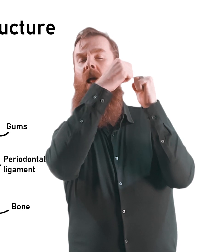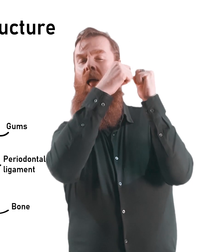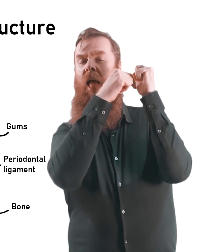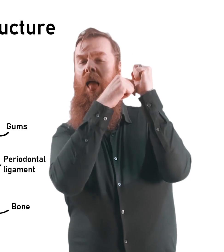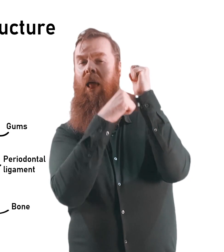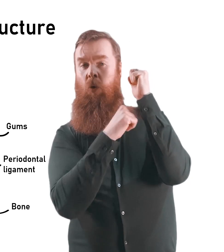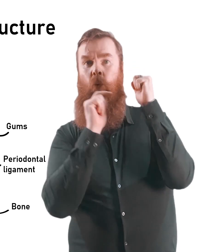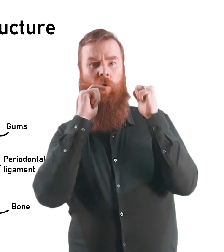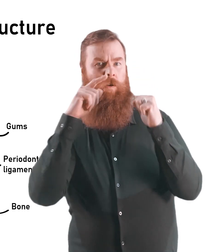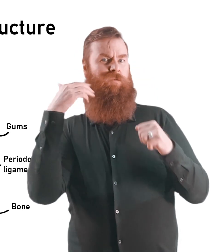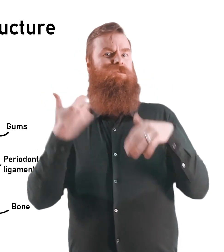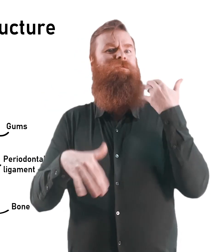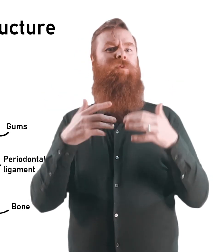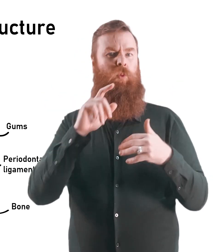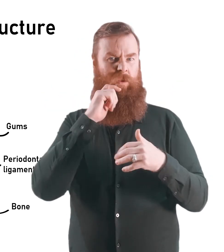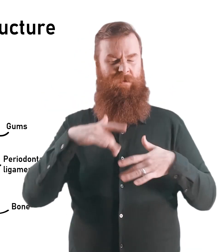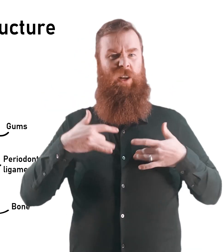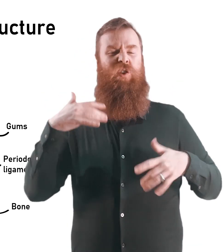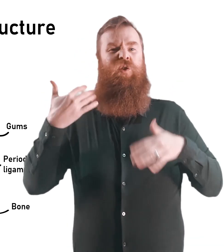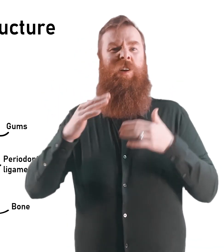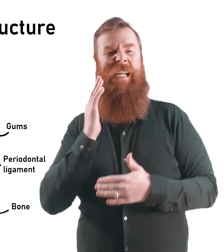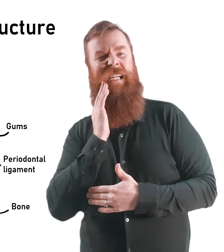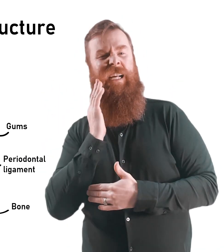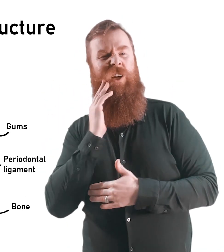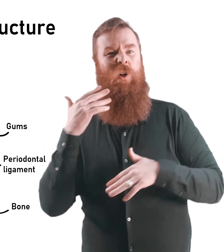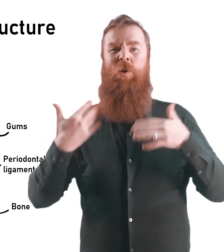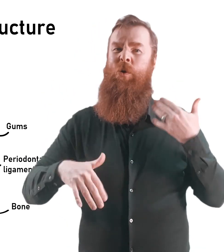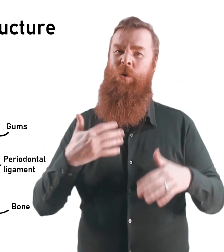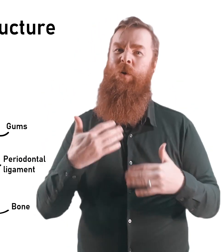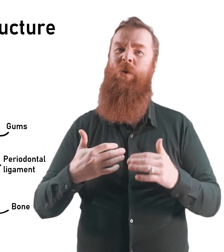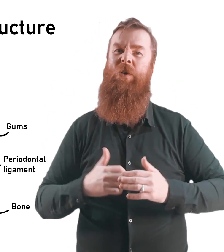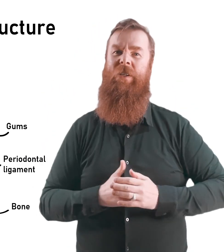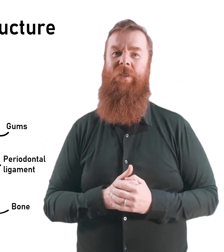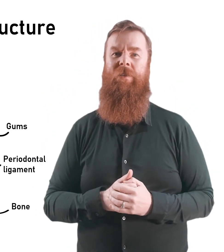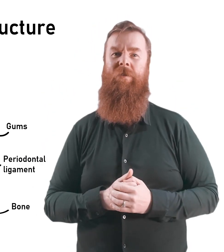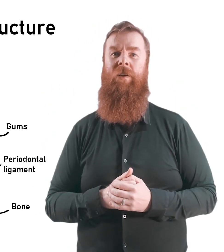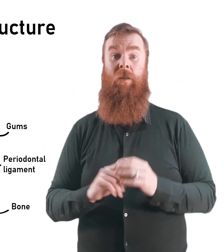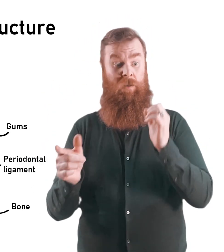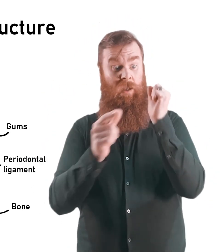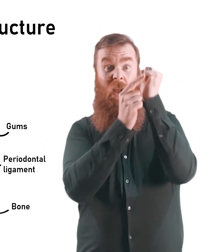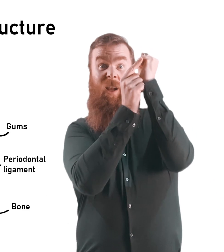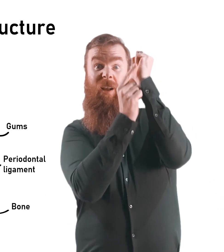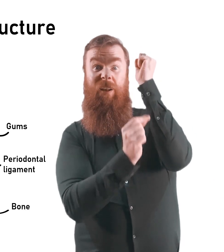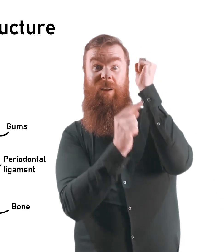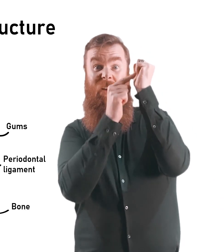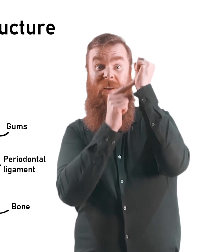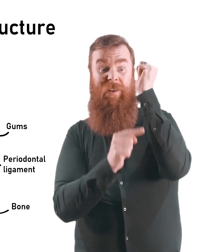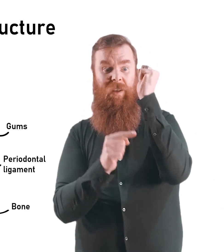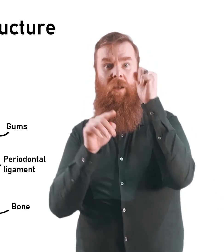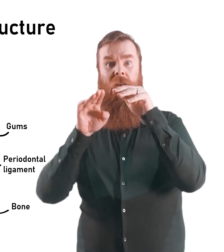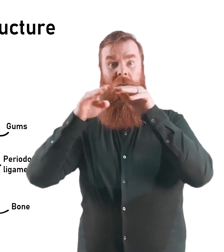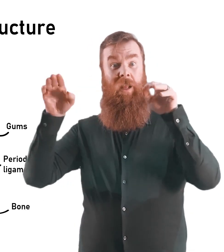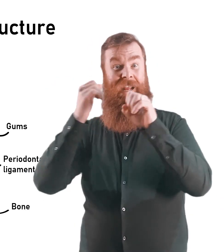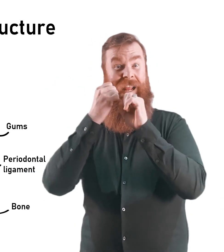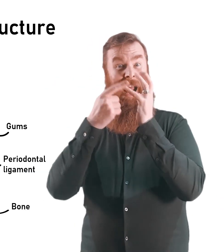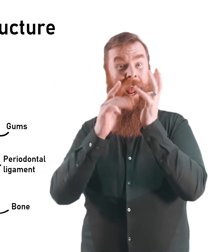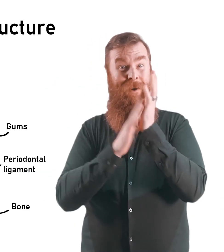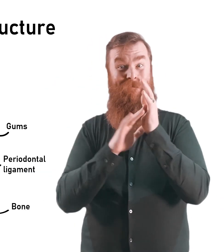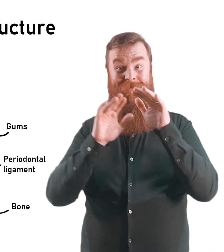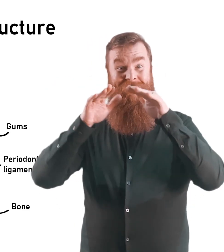The enamel and dentine protect the nerve and blood vessels in the middle of the tooth. This is called